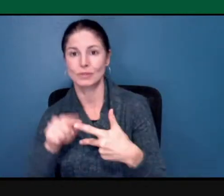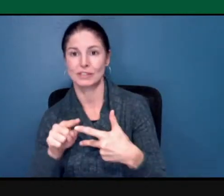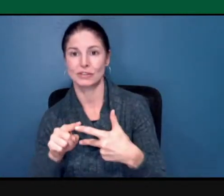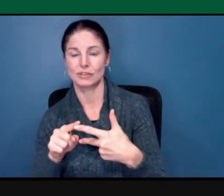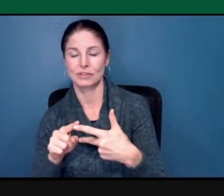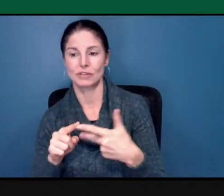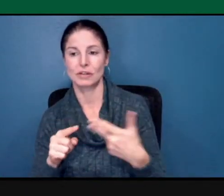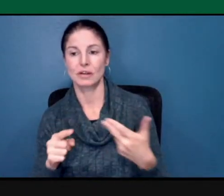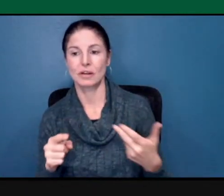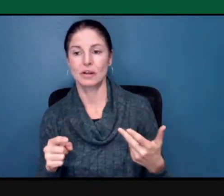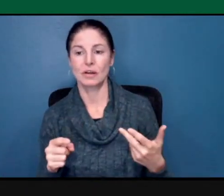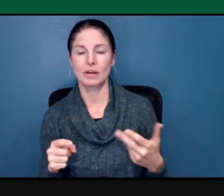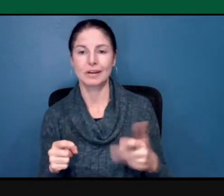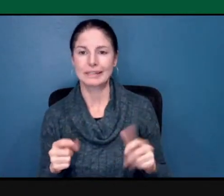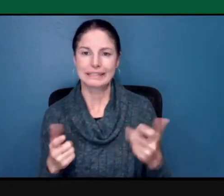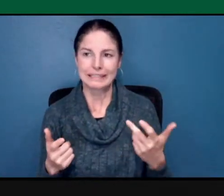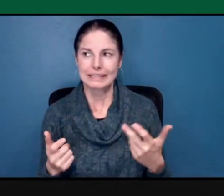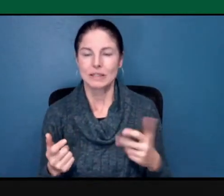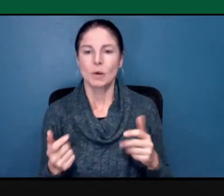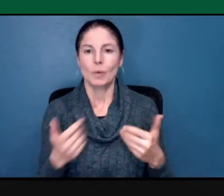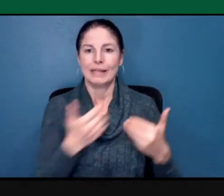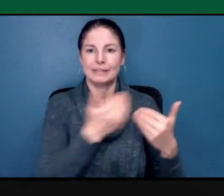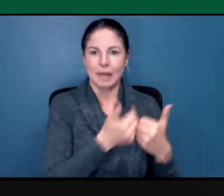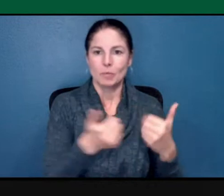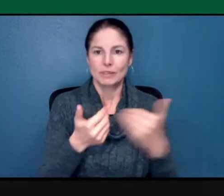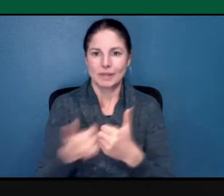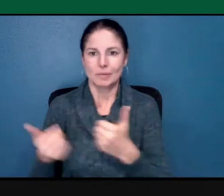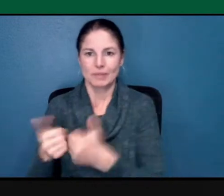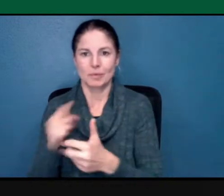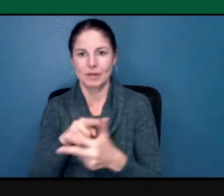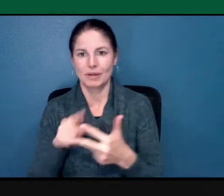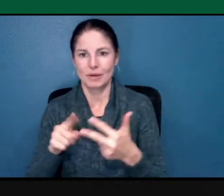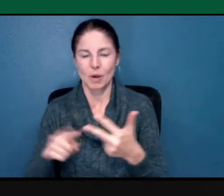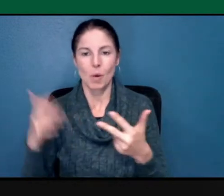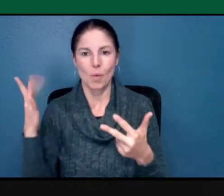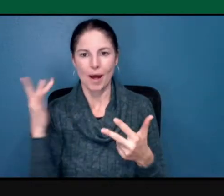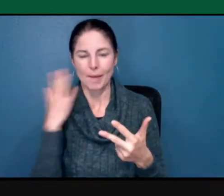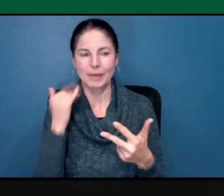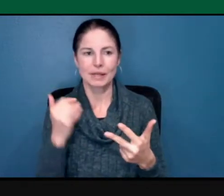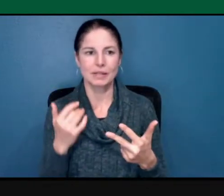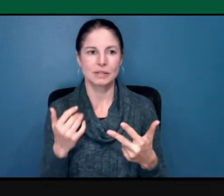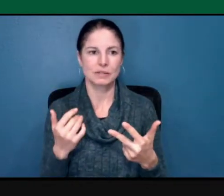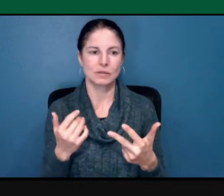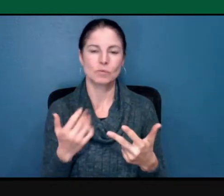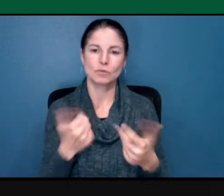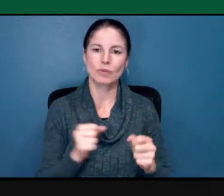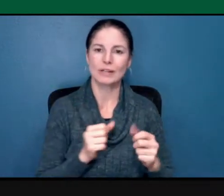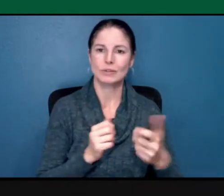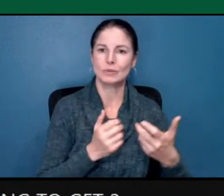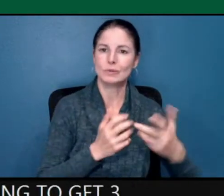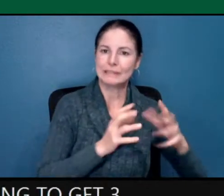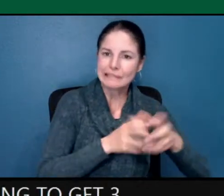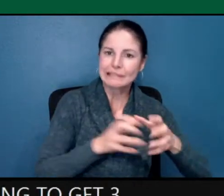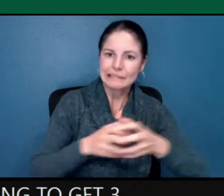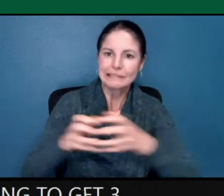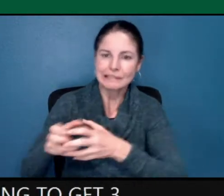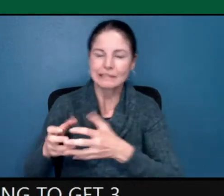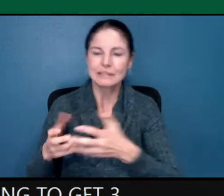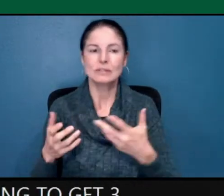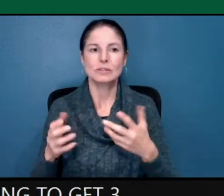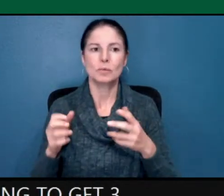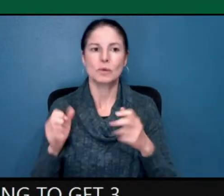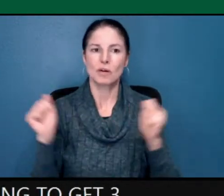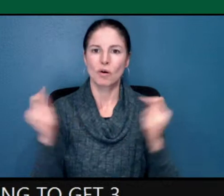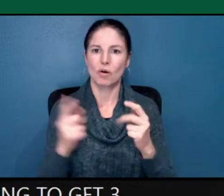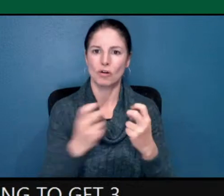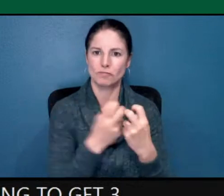we could, but we were trying to get these three themes together. And so the, the voices you're hearing here will come up again